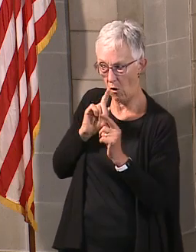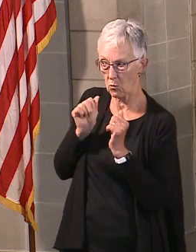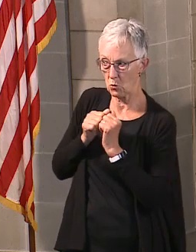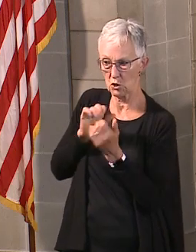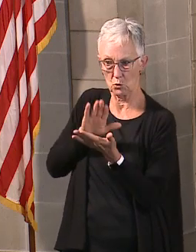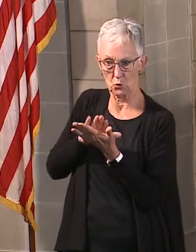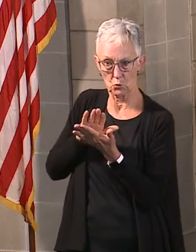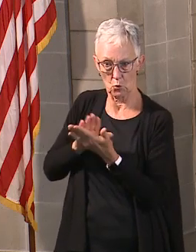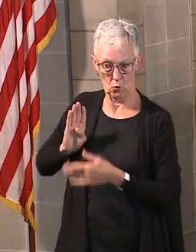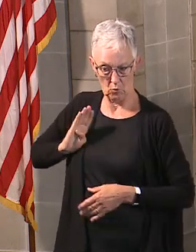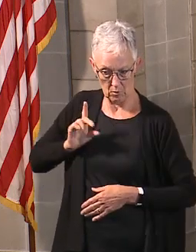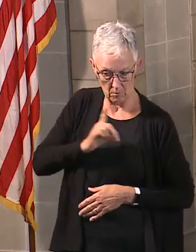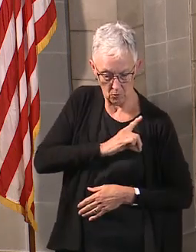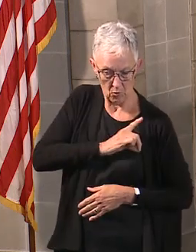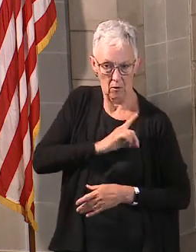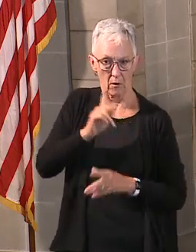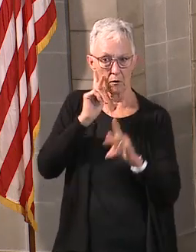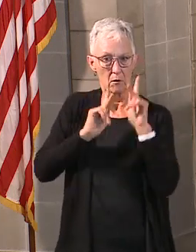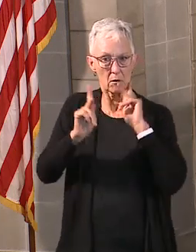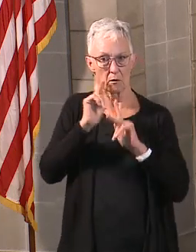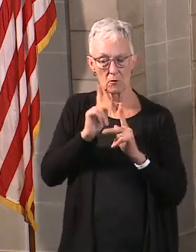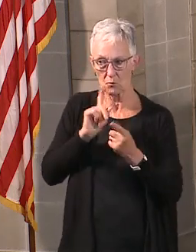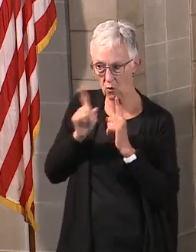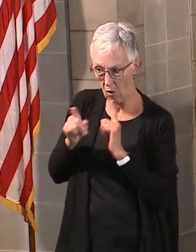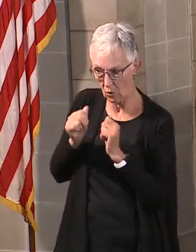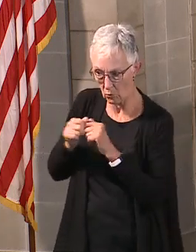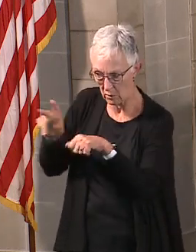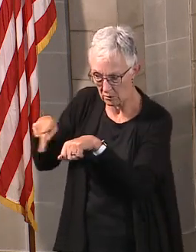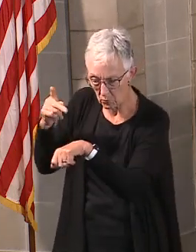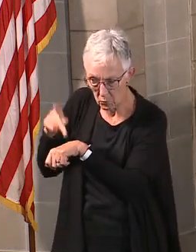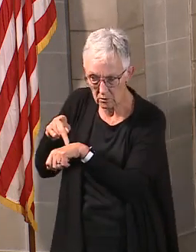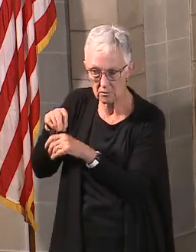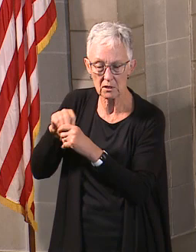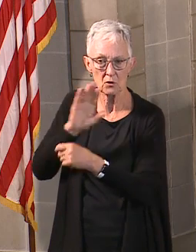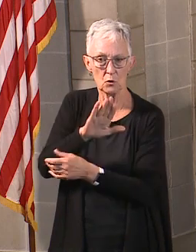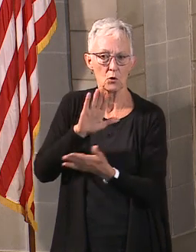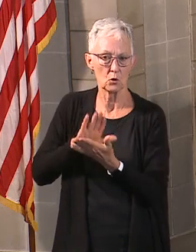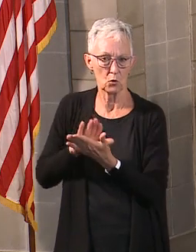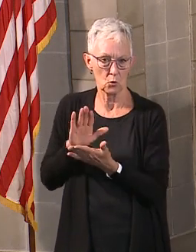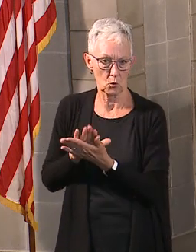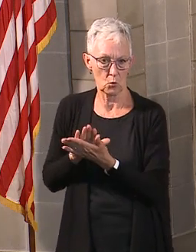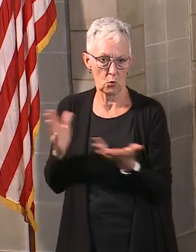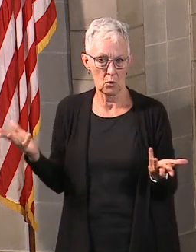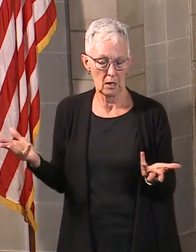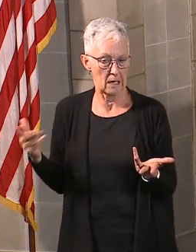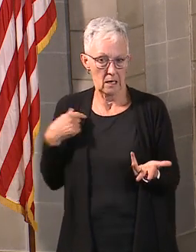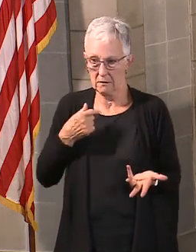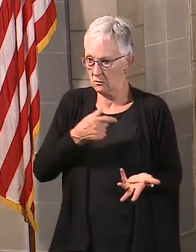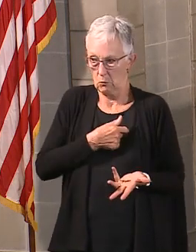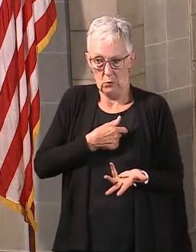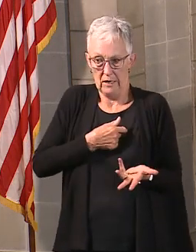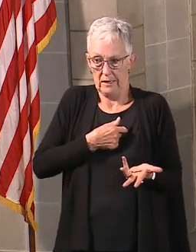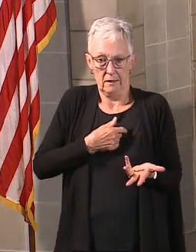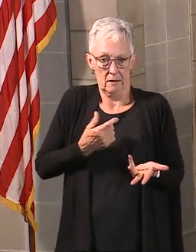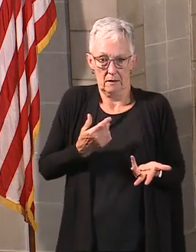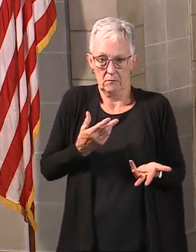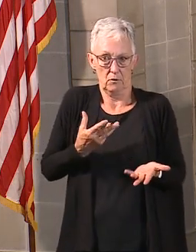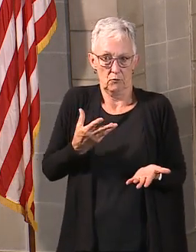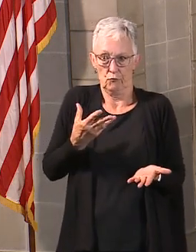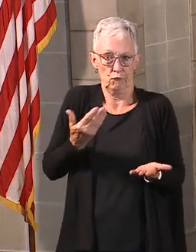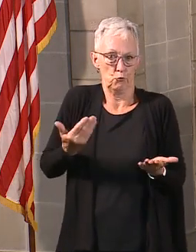superintendents. This is a pandemic that we have not experienced in our country in over a century. We're all learning our way through this.